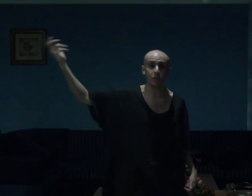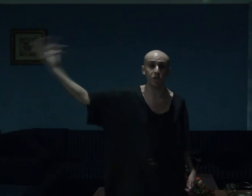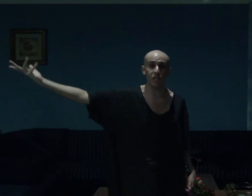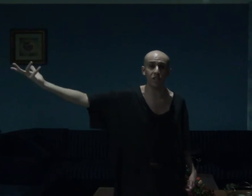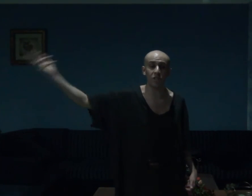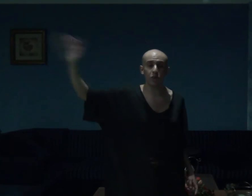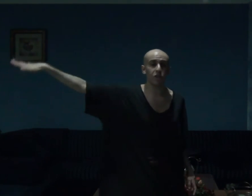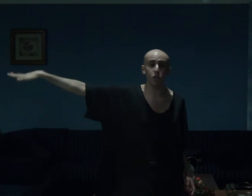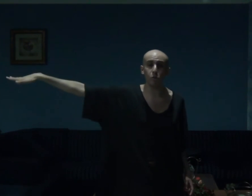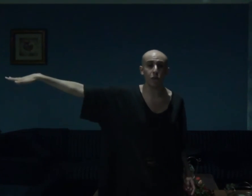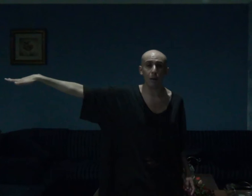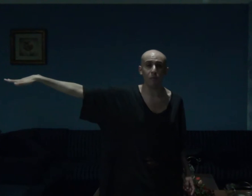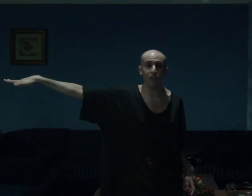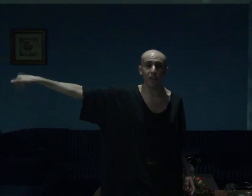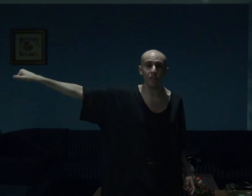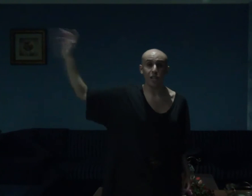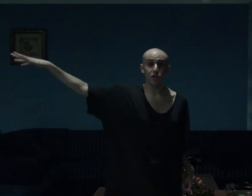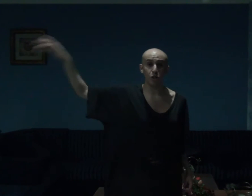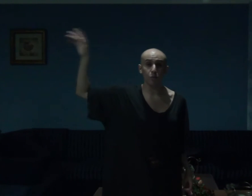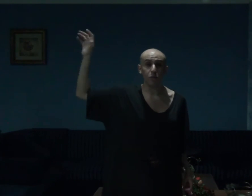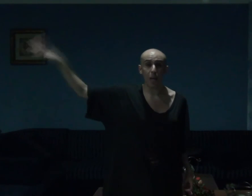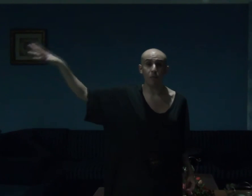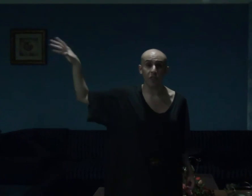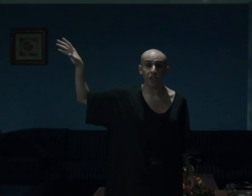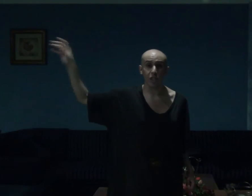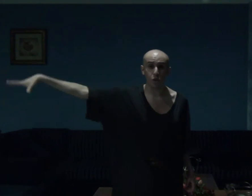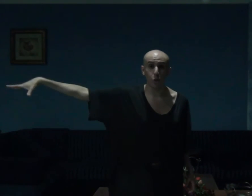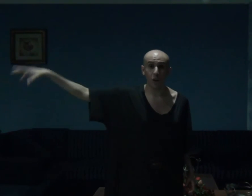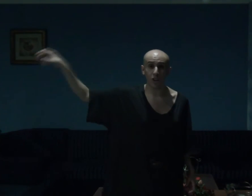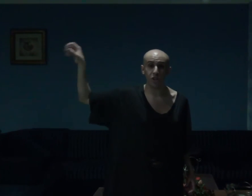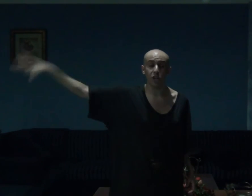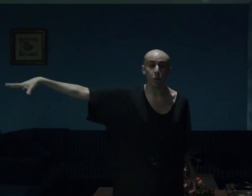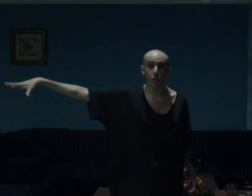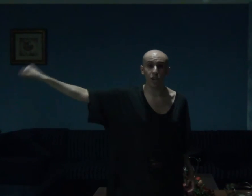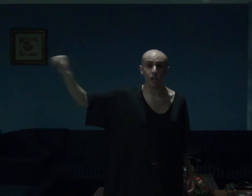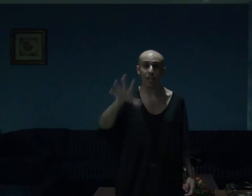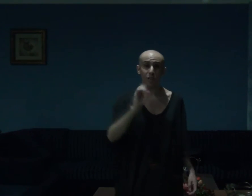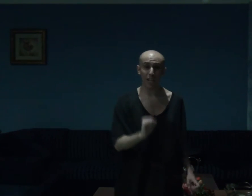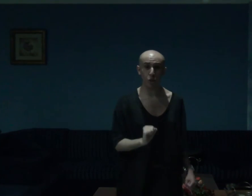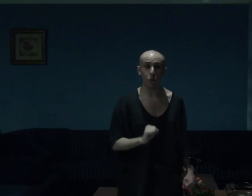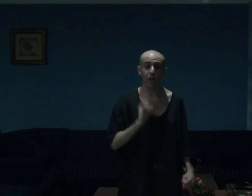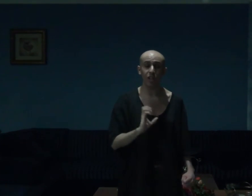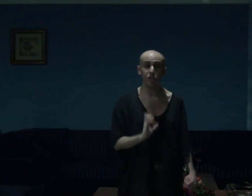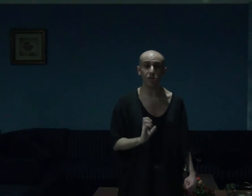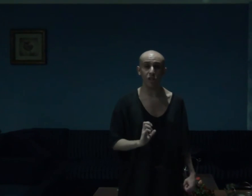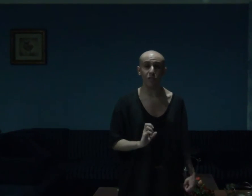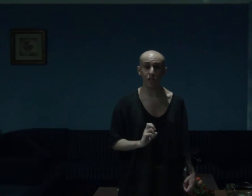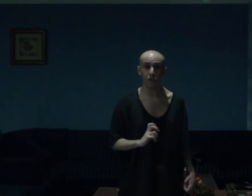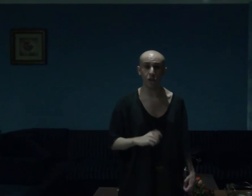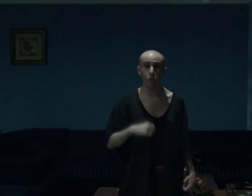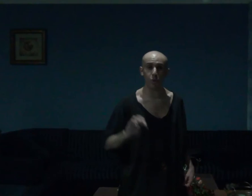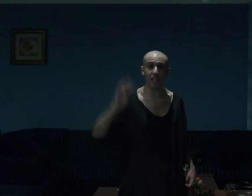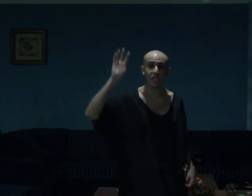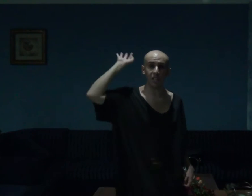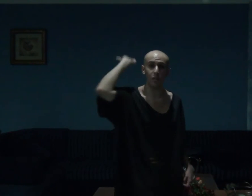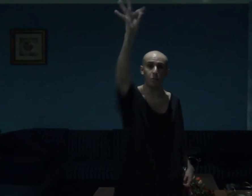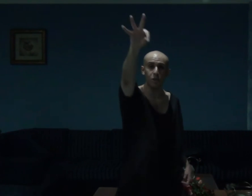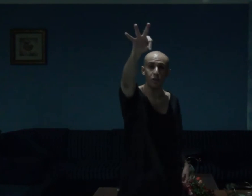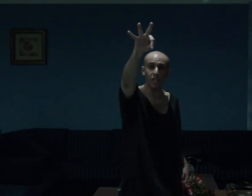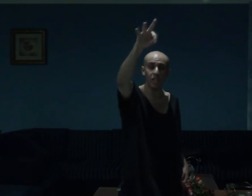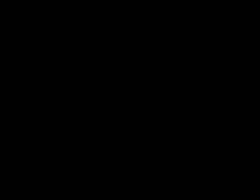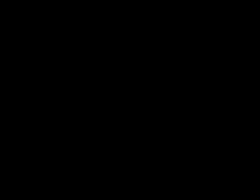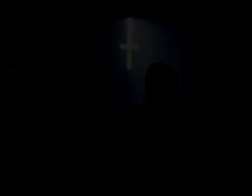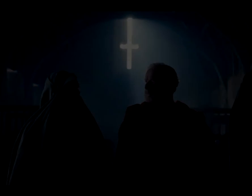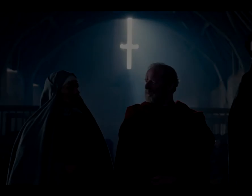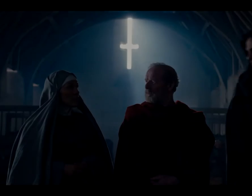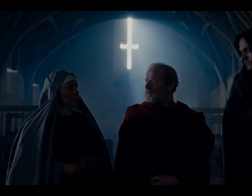and actresses were so damn fun and so damn funny to watch they were and that's why this TV show ranks at number